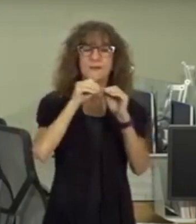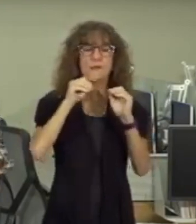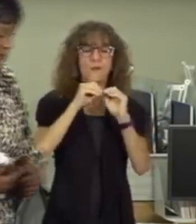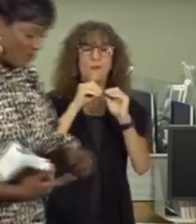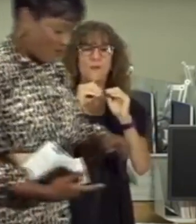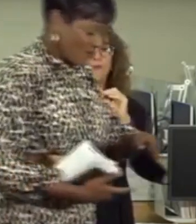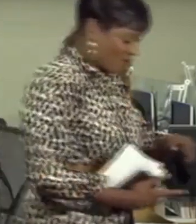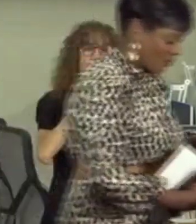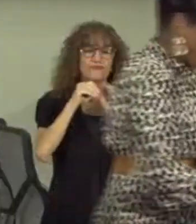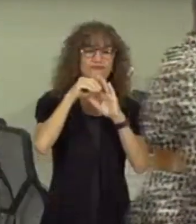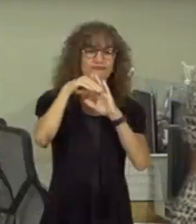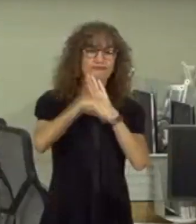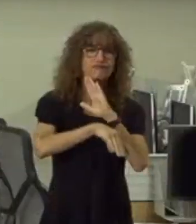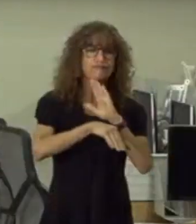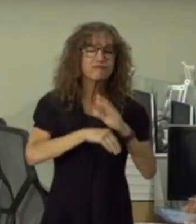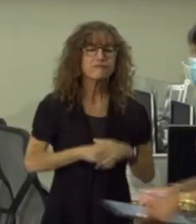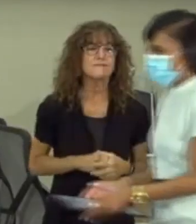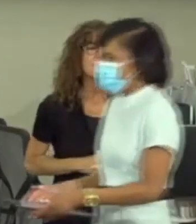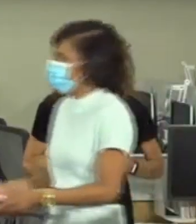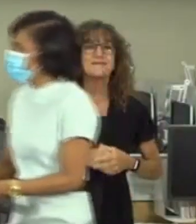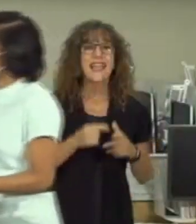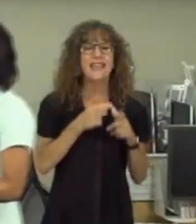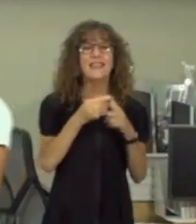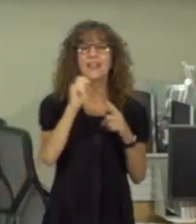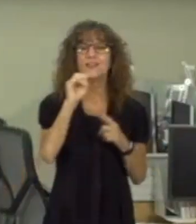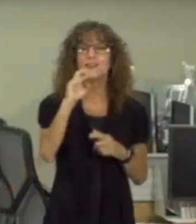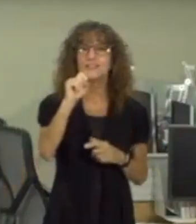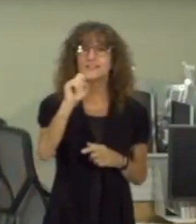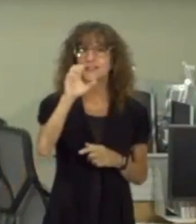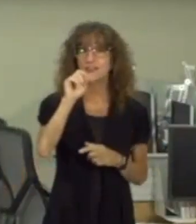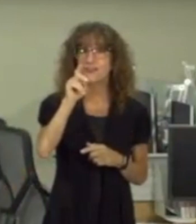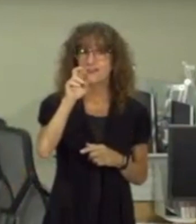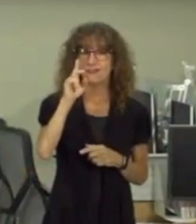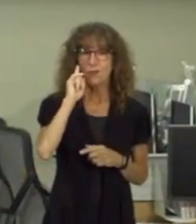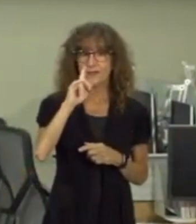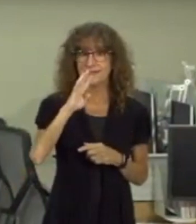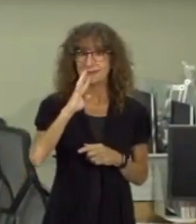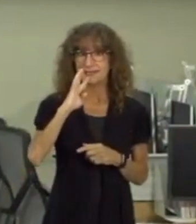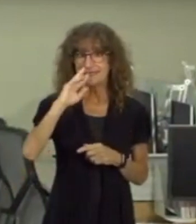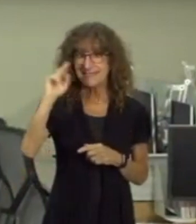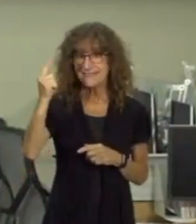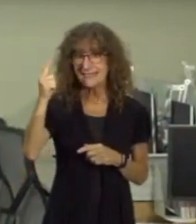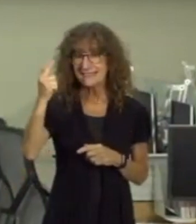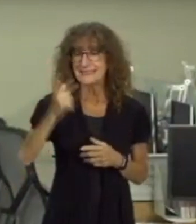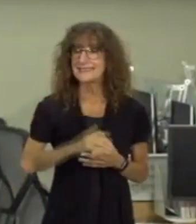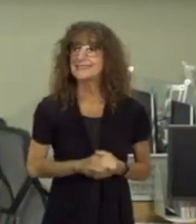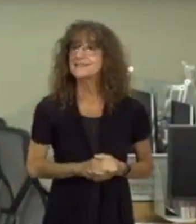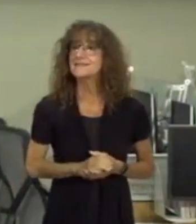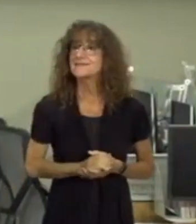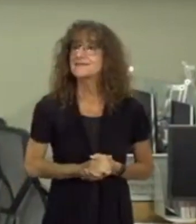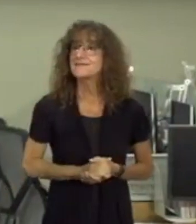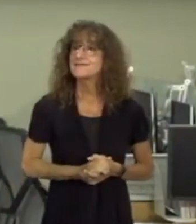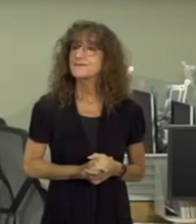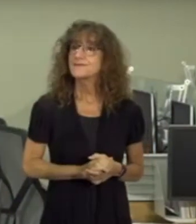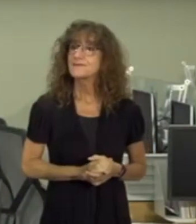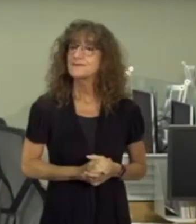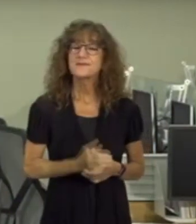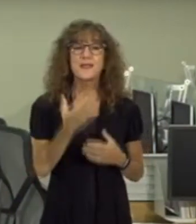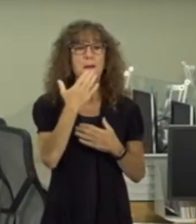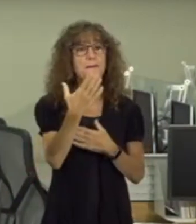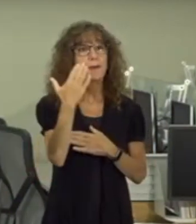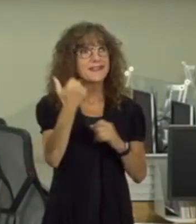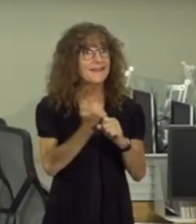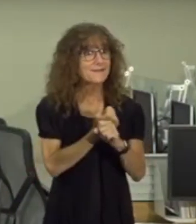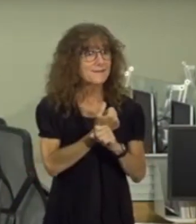good